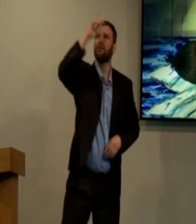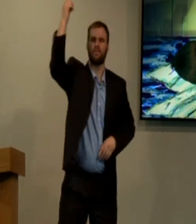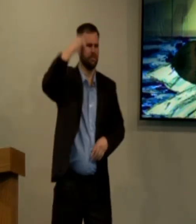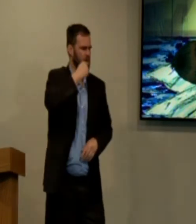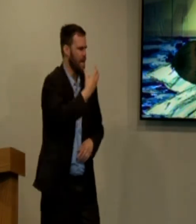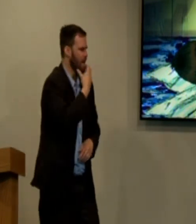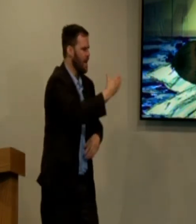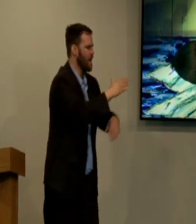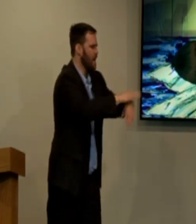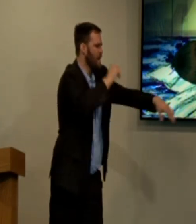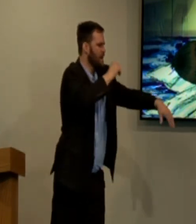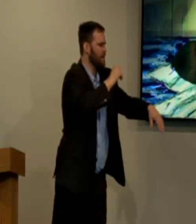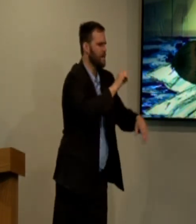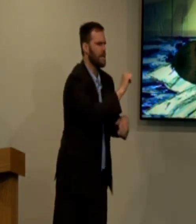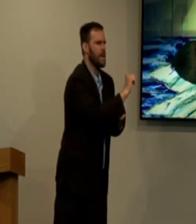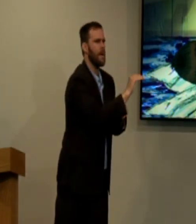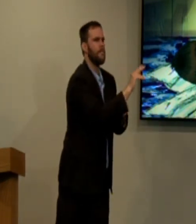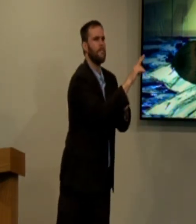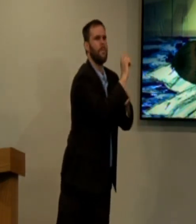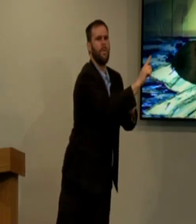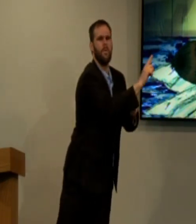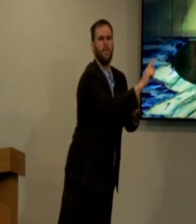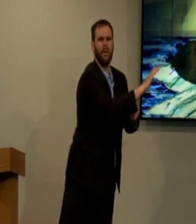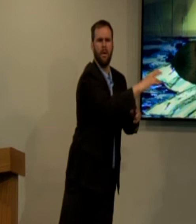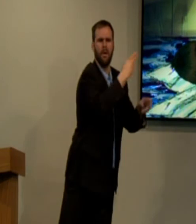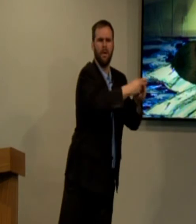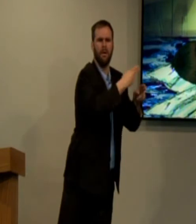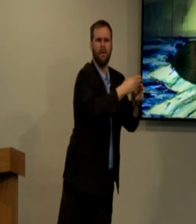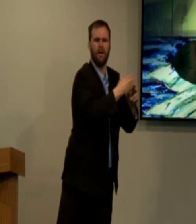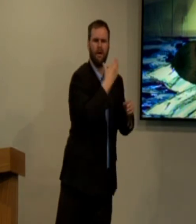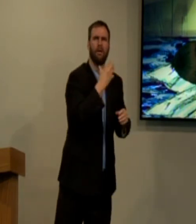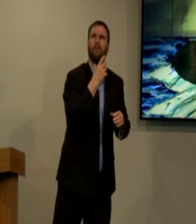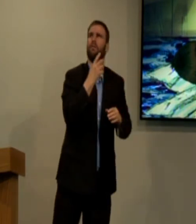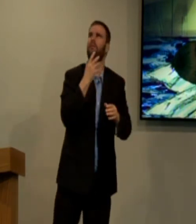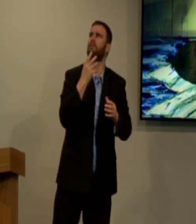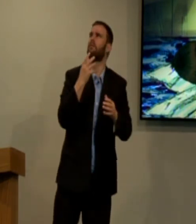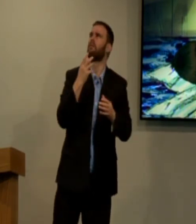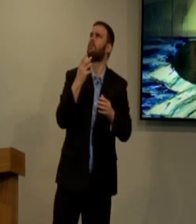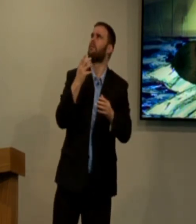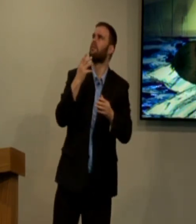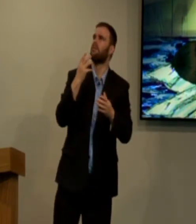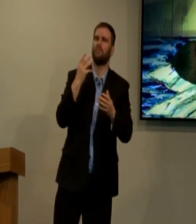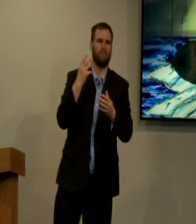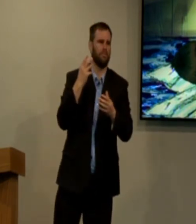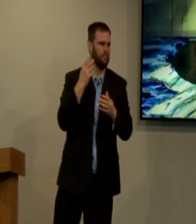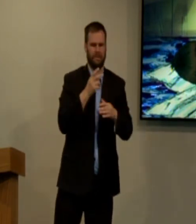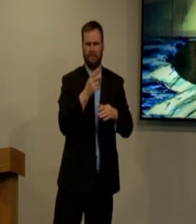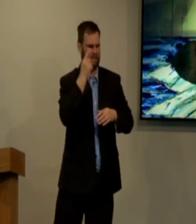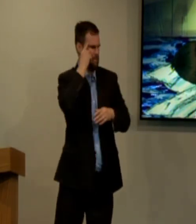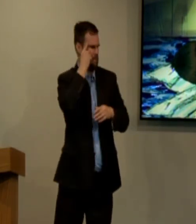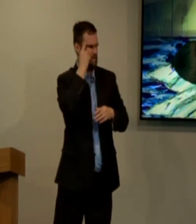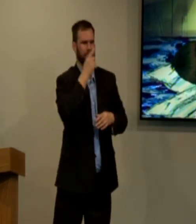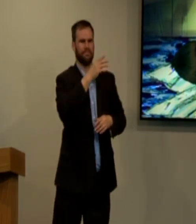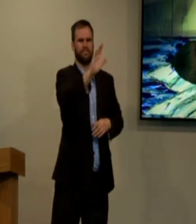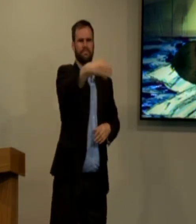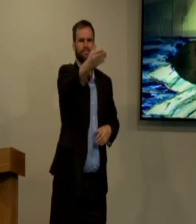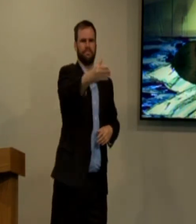Samuel, he hears Samuel, Samuel, his name would be called, and he wakes